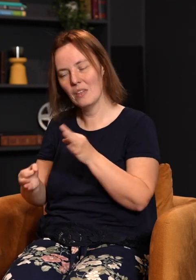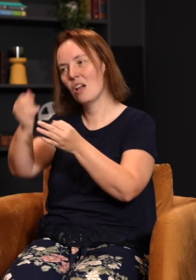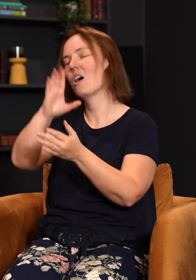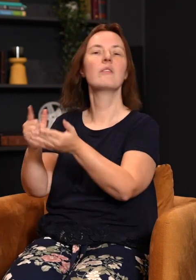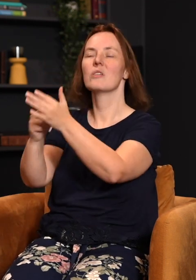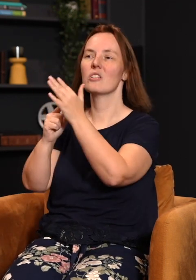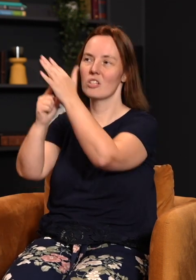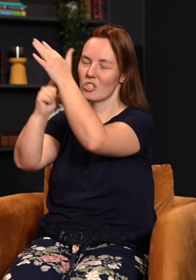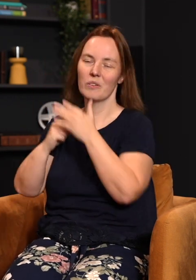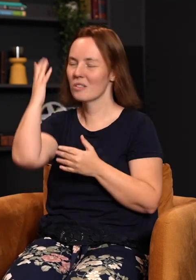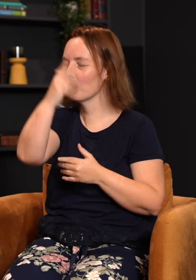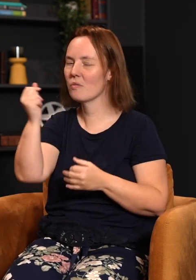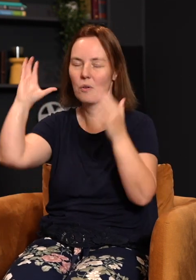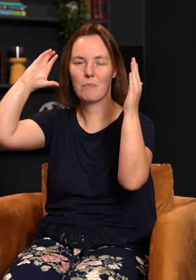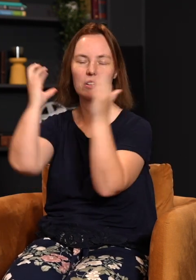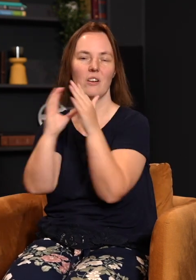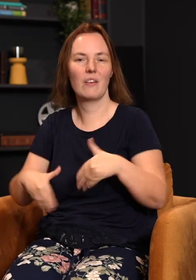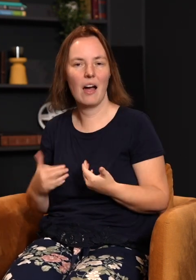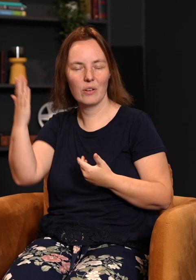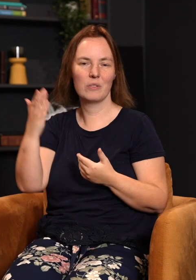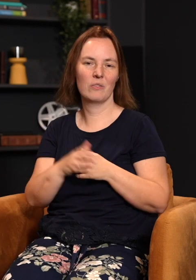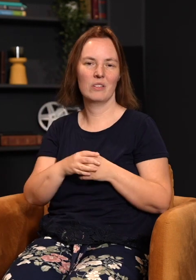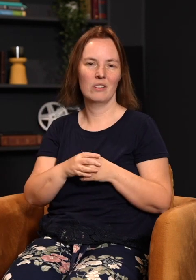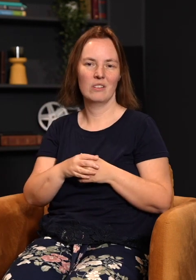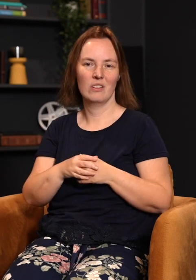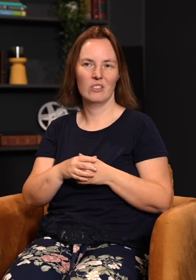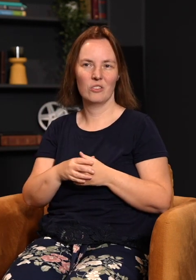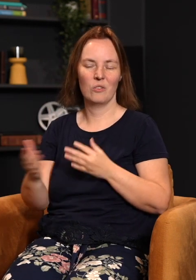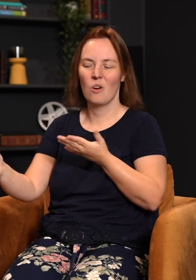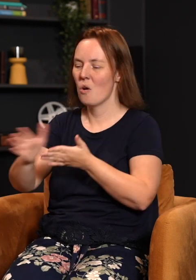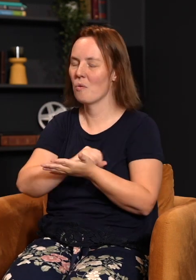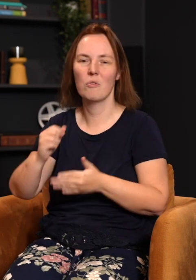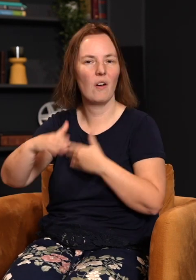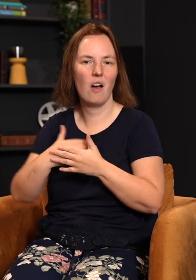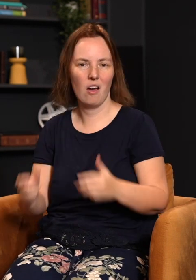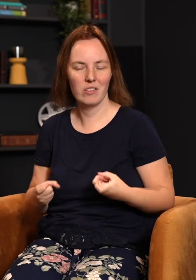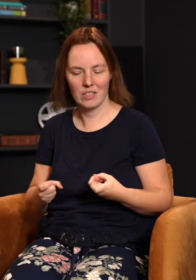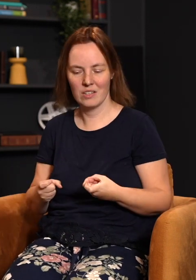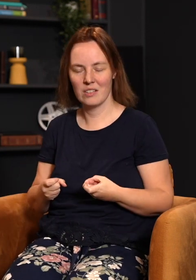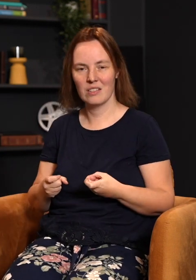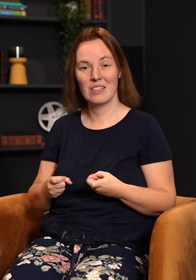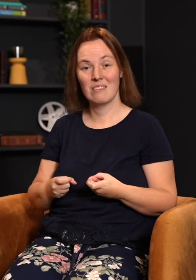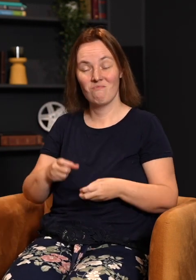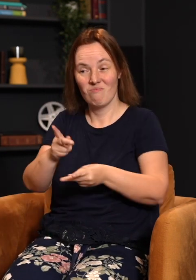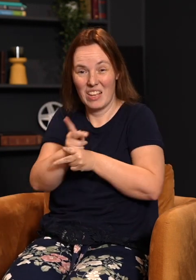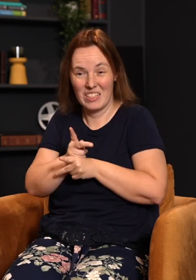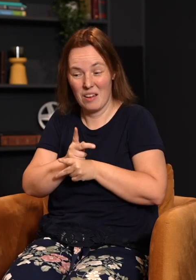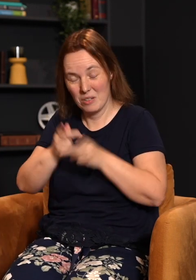was showing this beautiful picture of how he was going to, once and for all, eradicate the sin that held mankind captive and